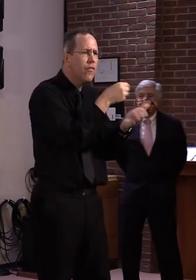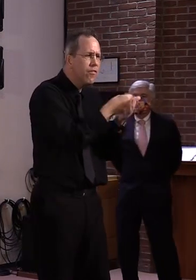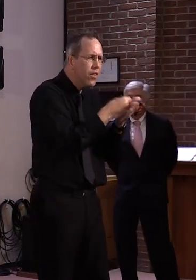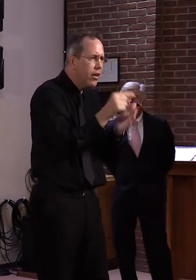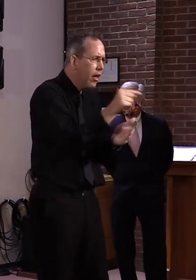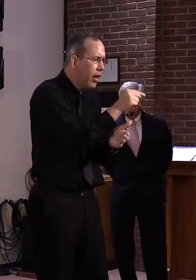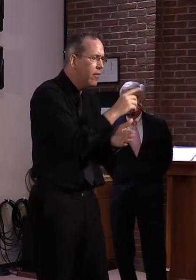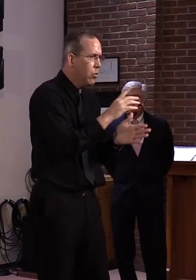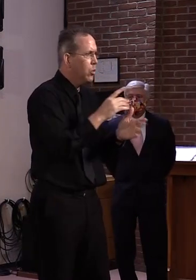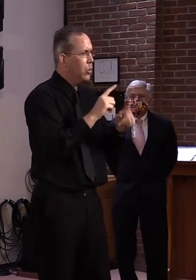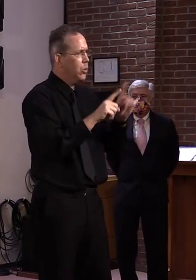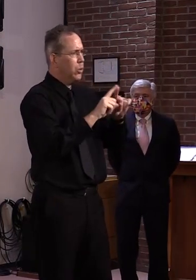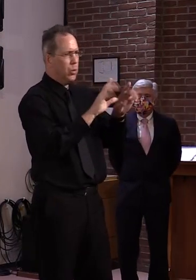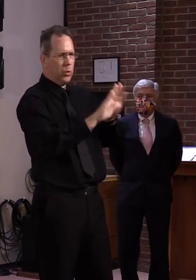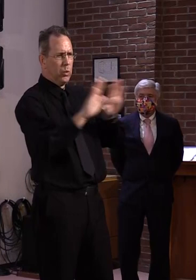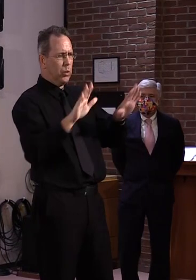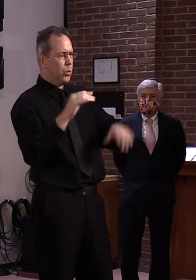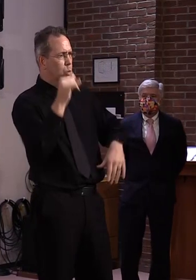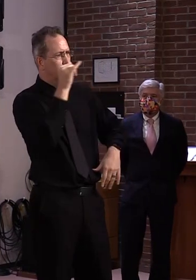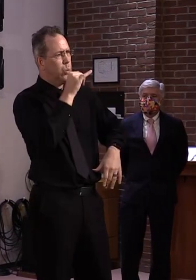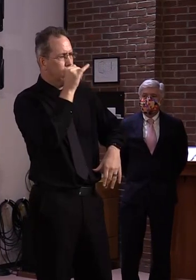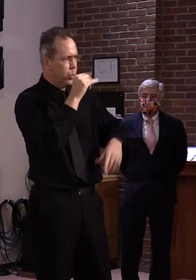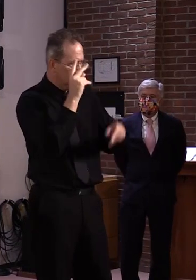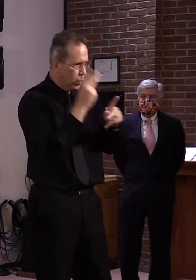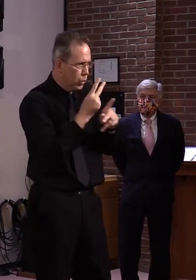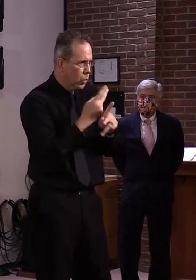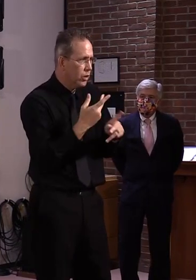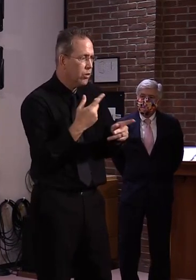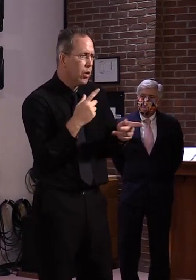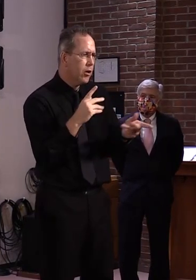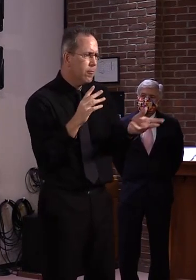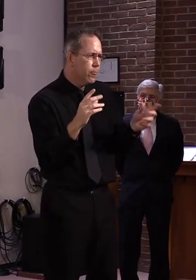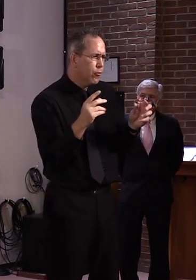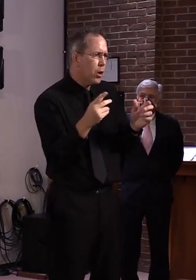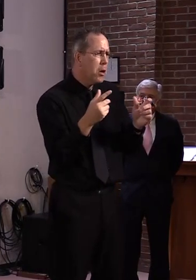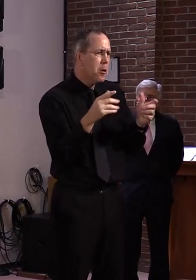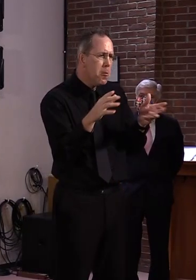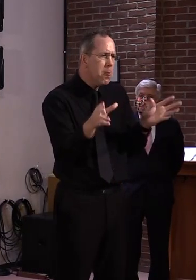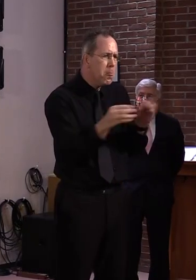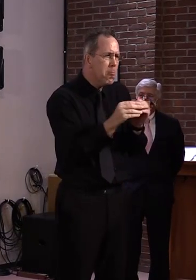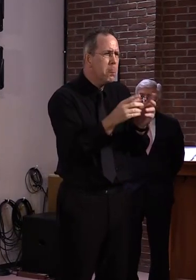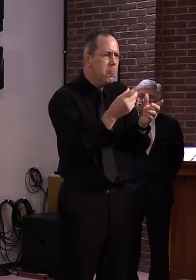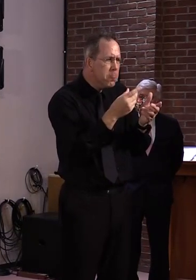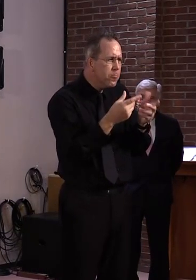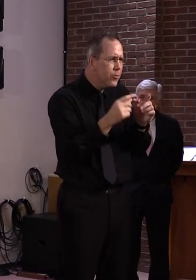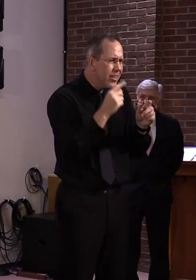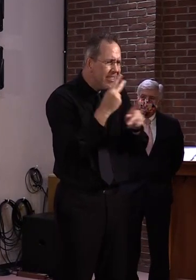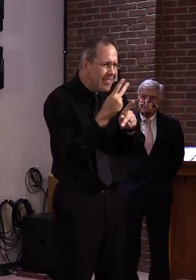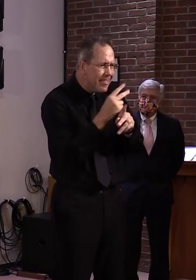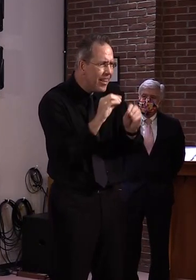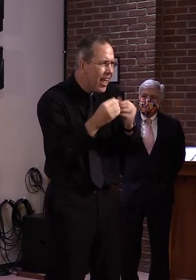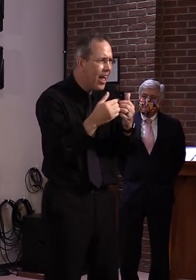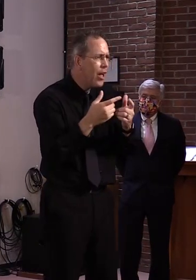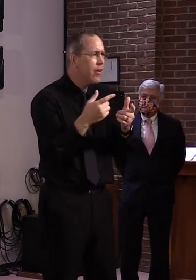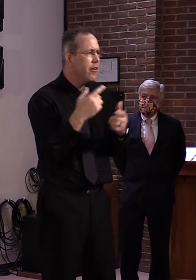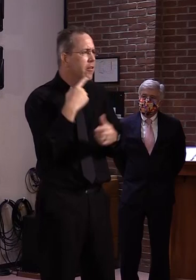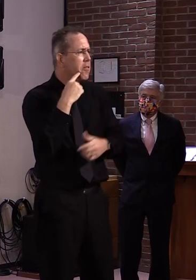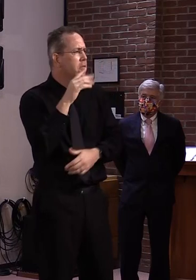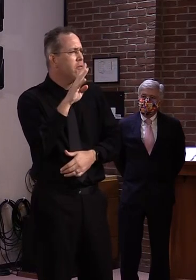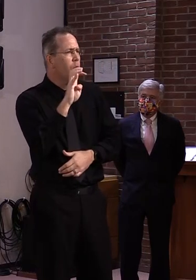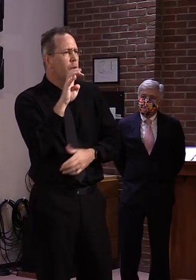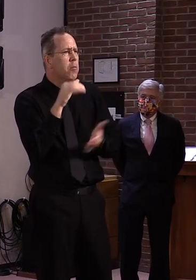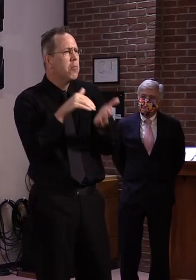to the tune of this could be, you know, it's gone down a little bit. At one point, we thought it was going to be four to five hundred million dollars in